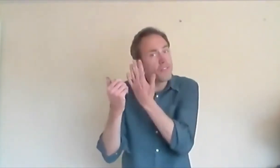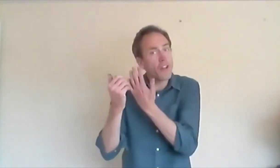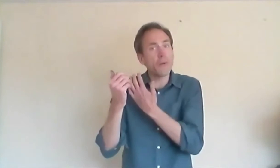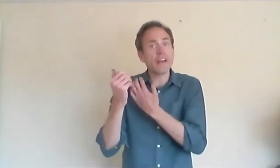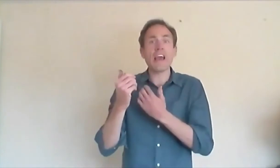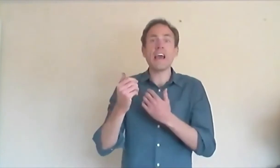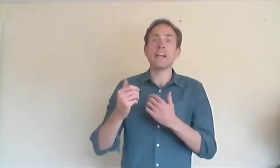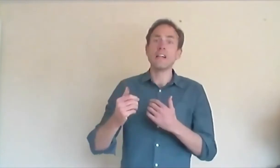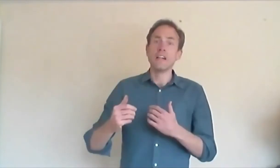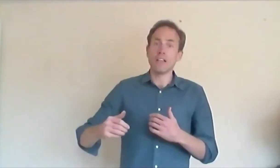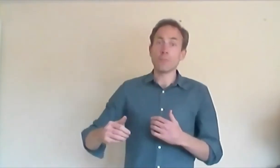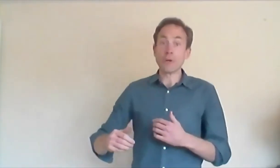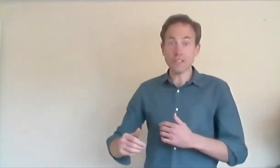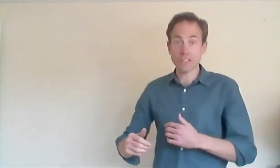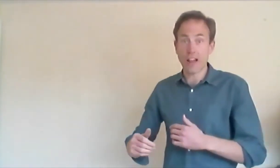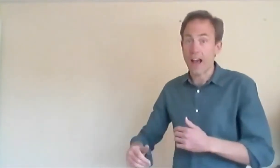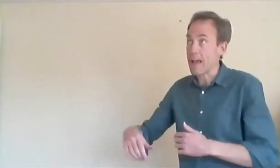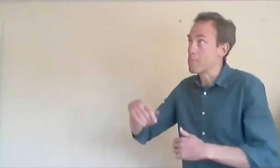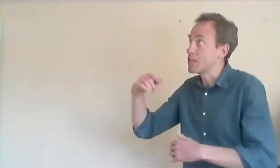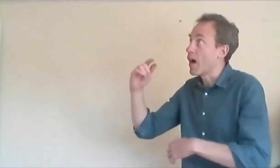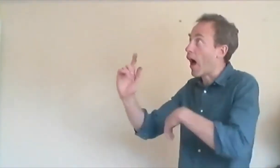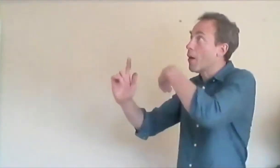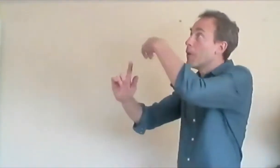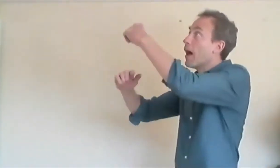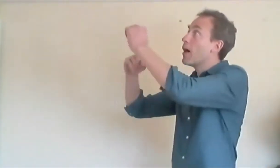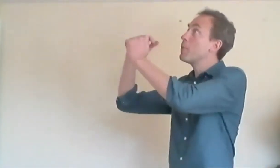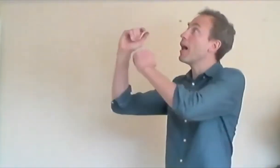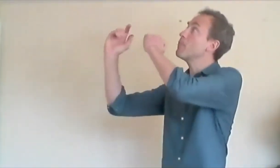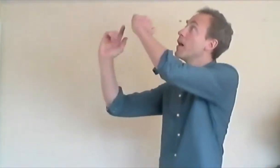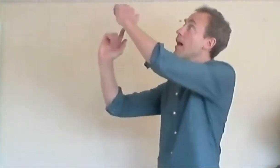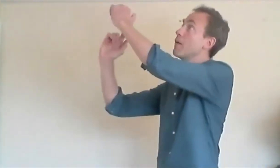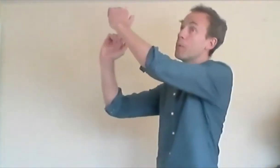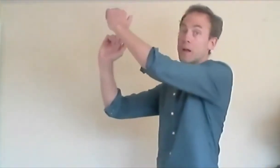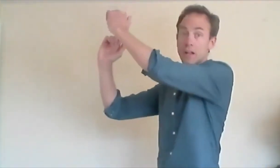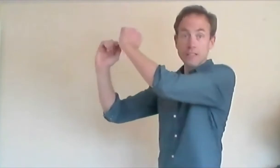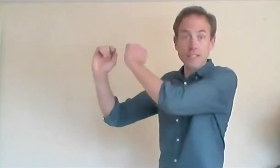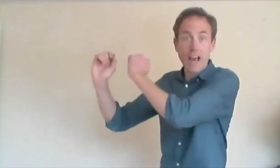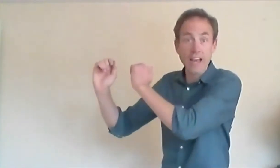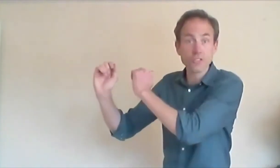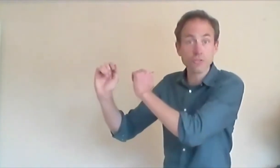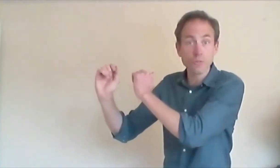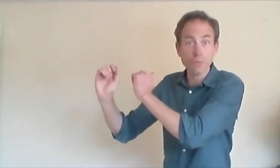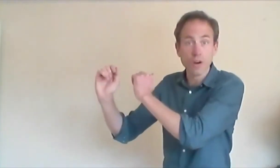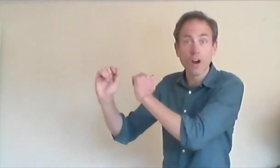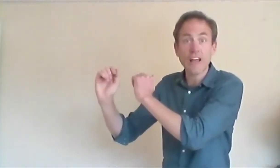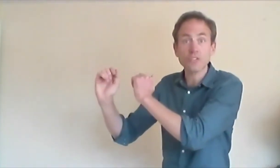flowing hair. And the prince clapped. Up, up, the highest room of that tall.